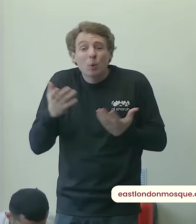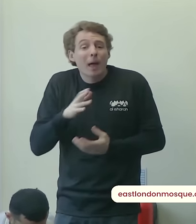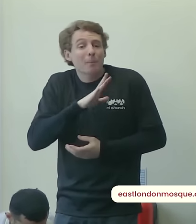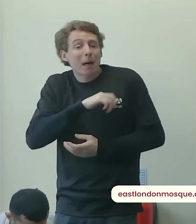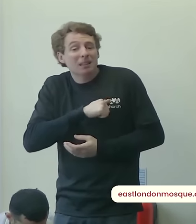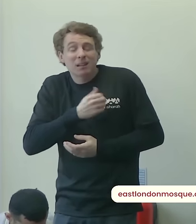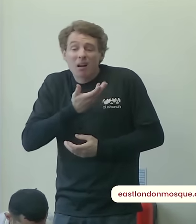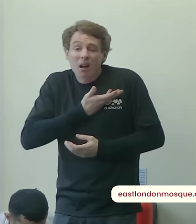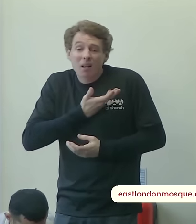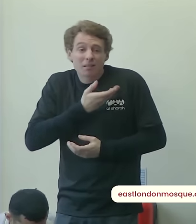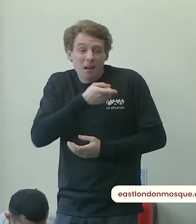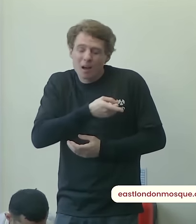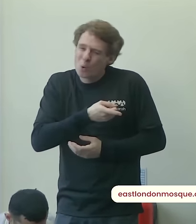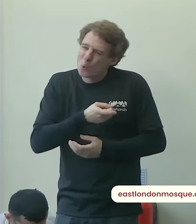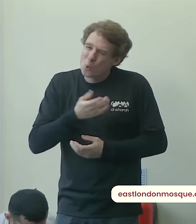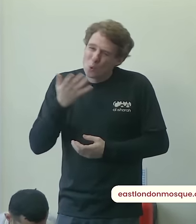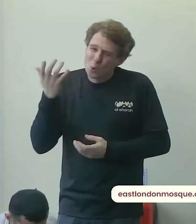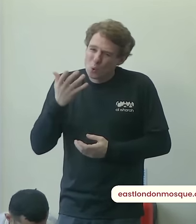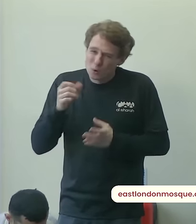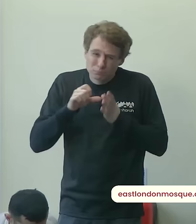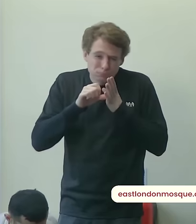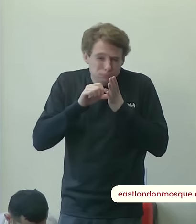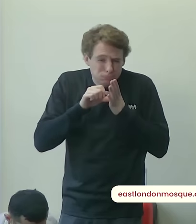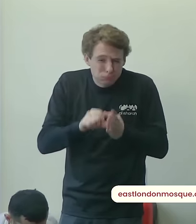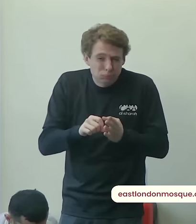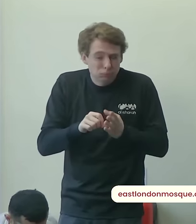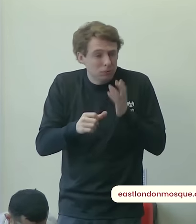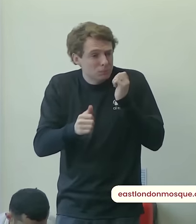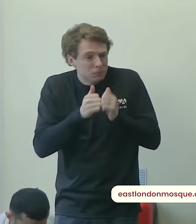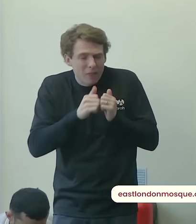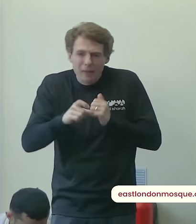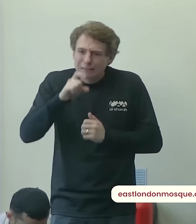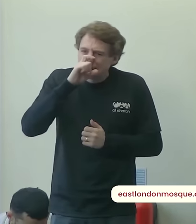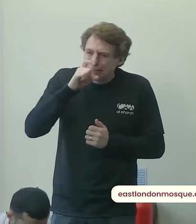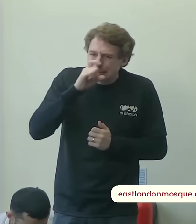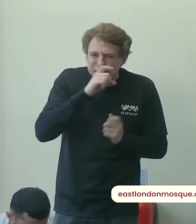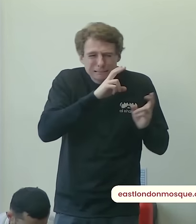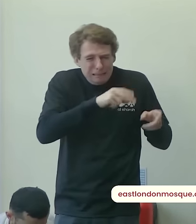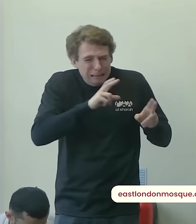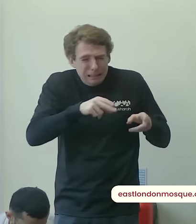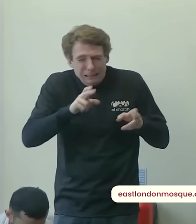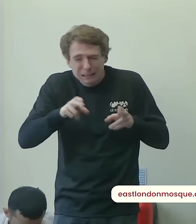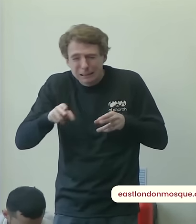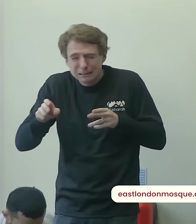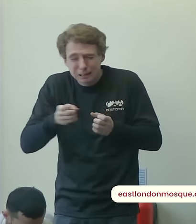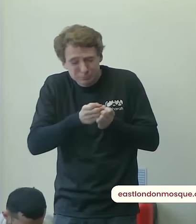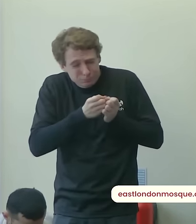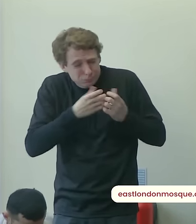our brothers and sisters are being killed you find some of the remaining family members with one